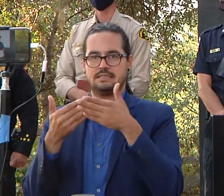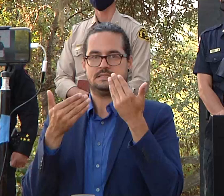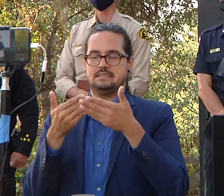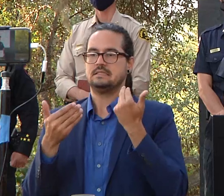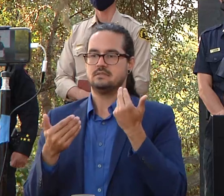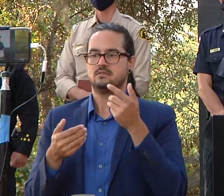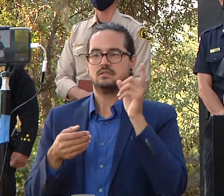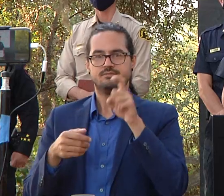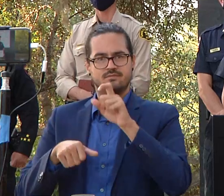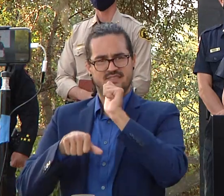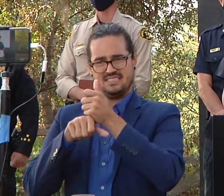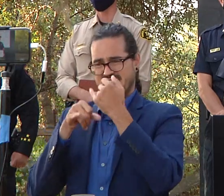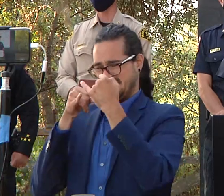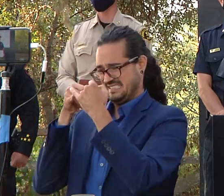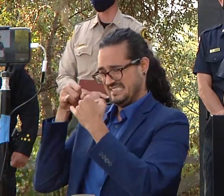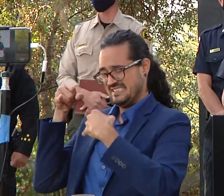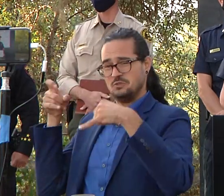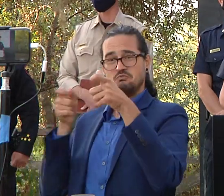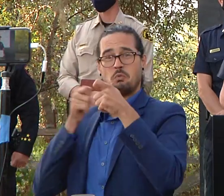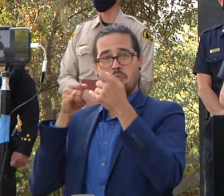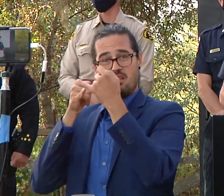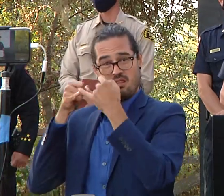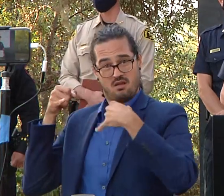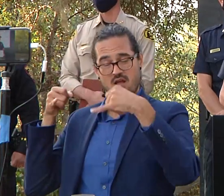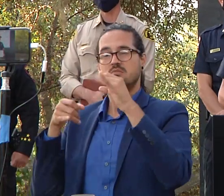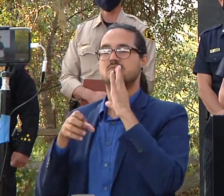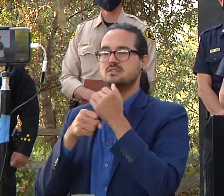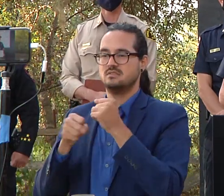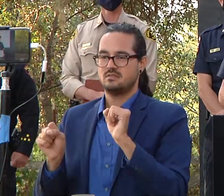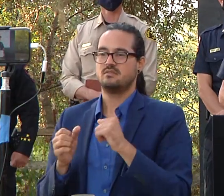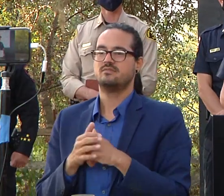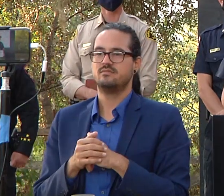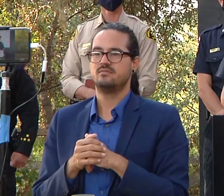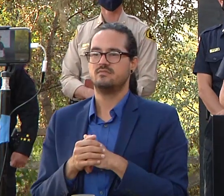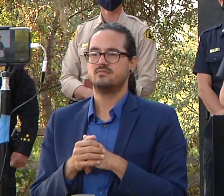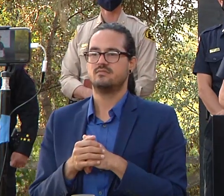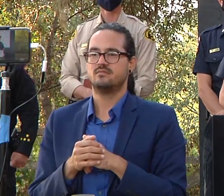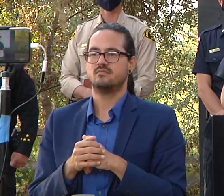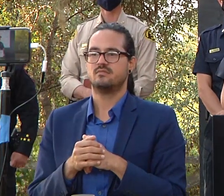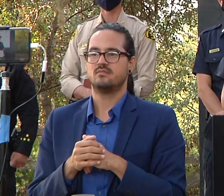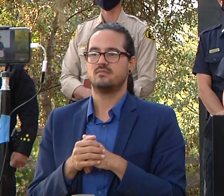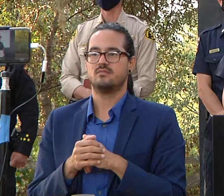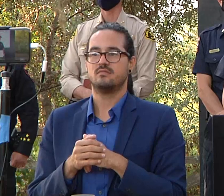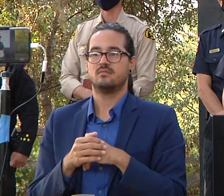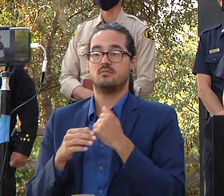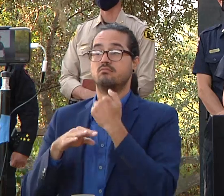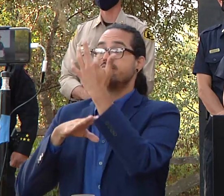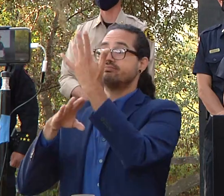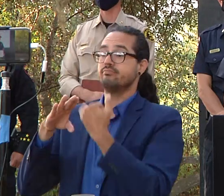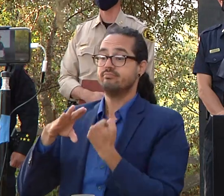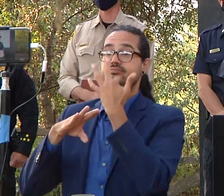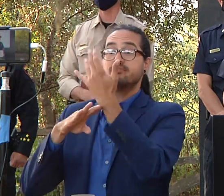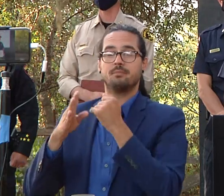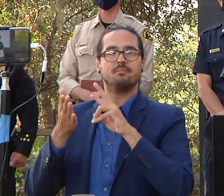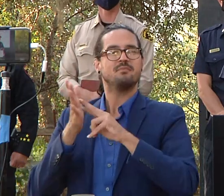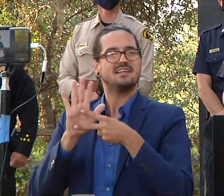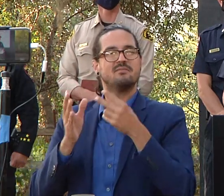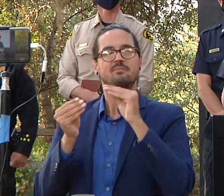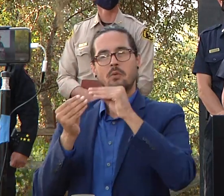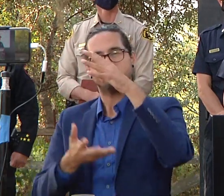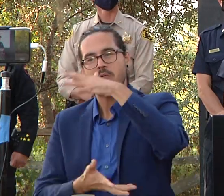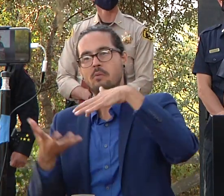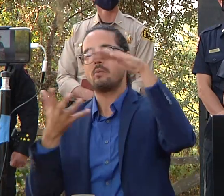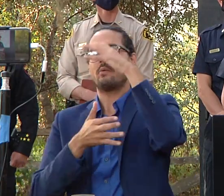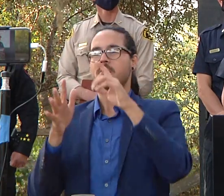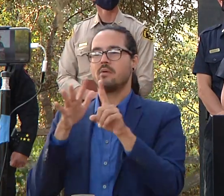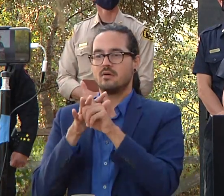so what that does is it just creates this this a lot more smoke and sometimes a challenge for us control effort wise because we have to